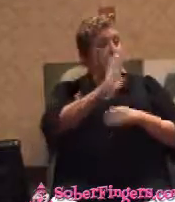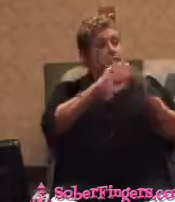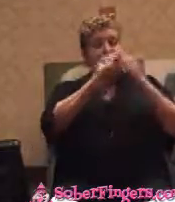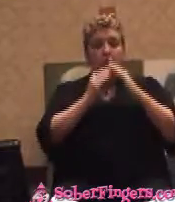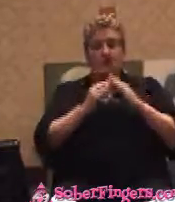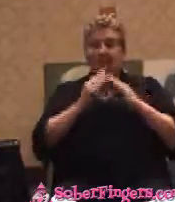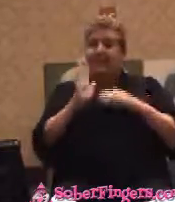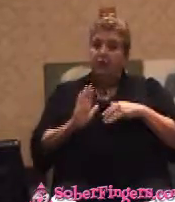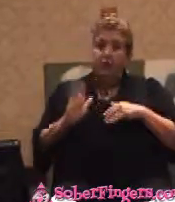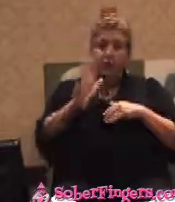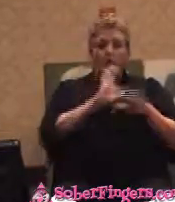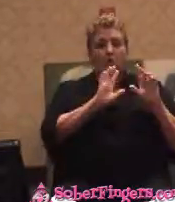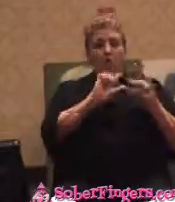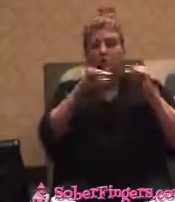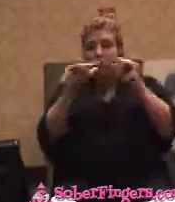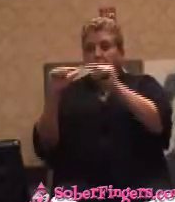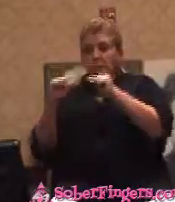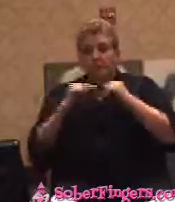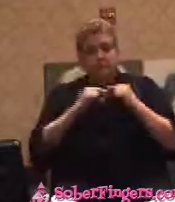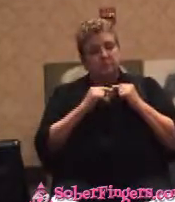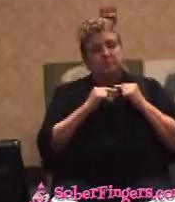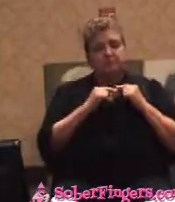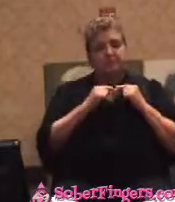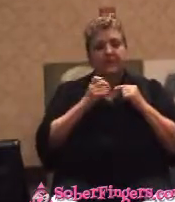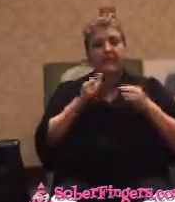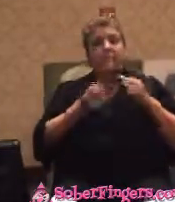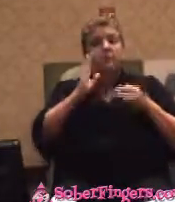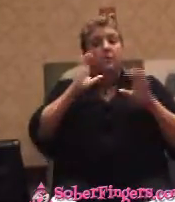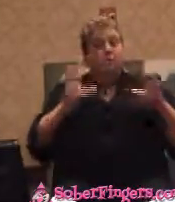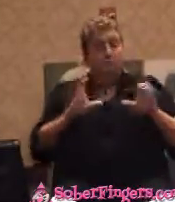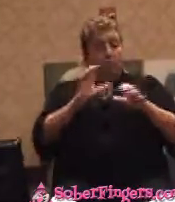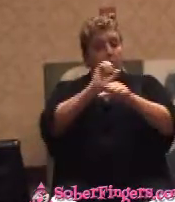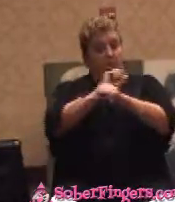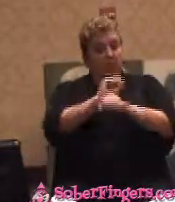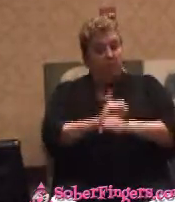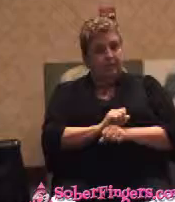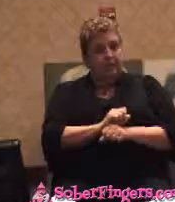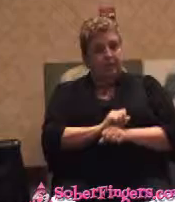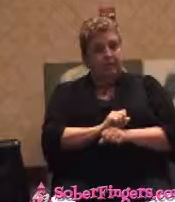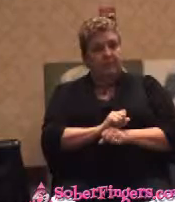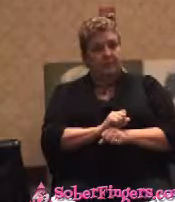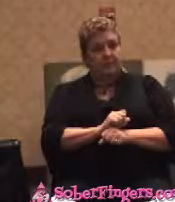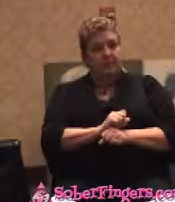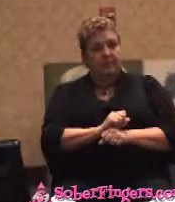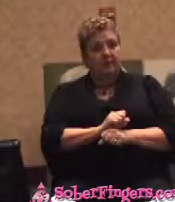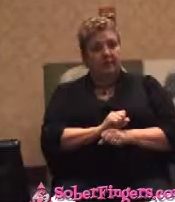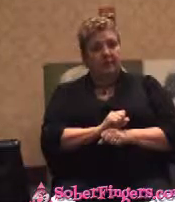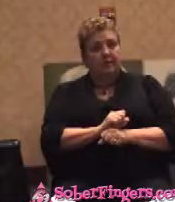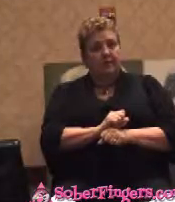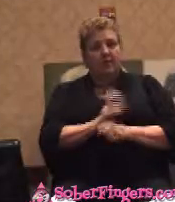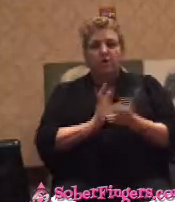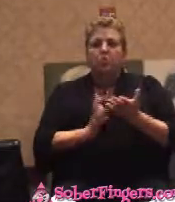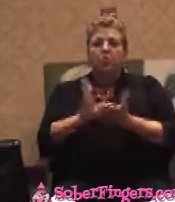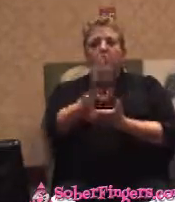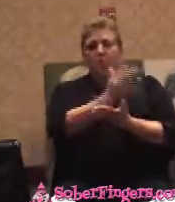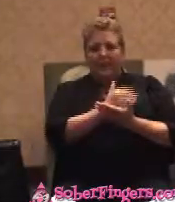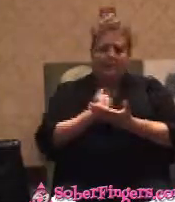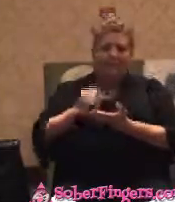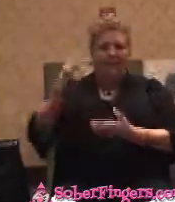if you will do the work and reap the benefit. Lois